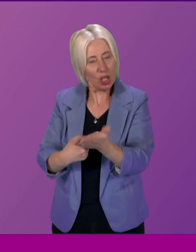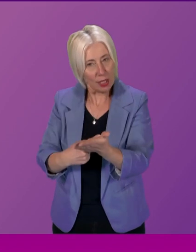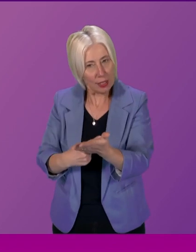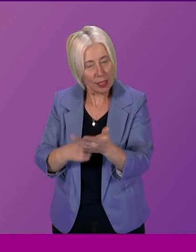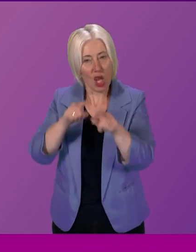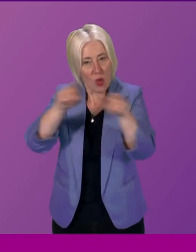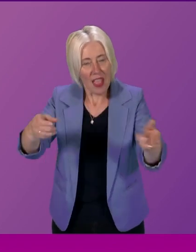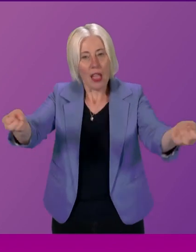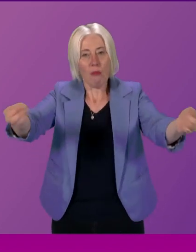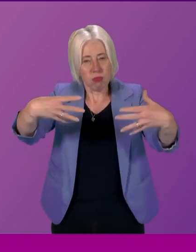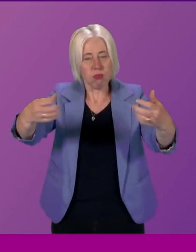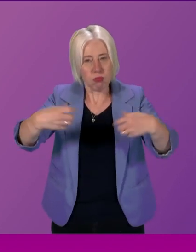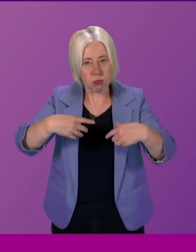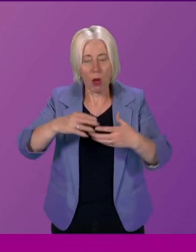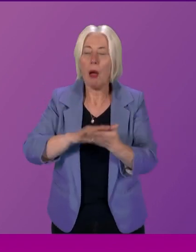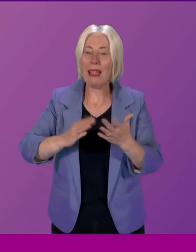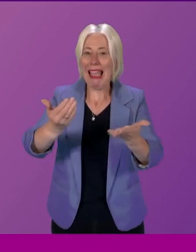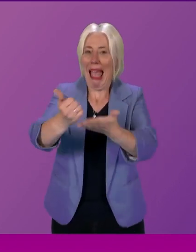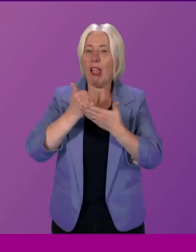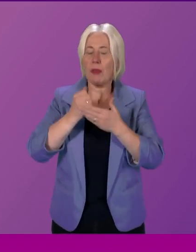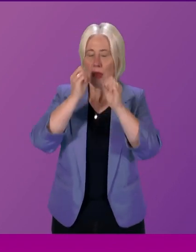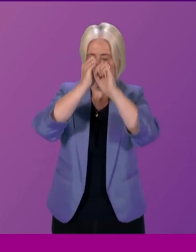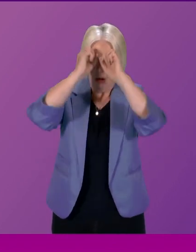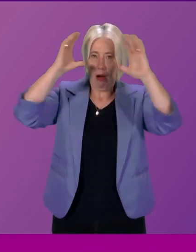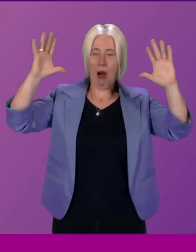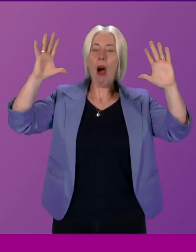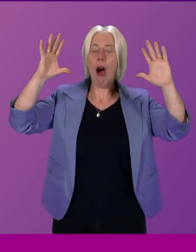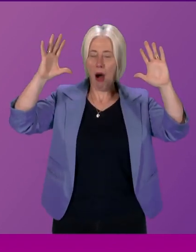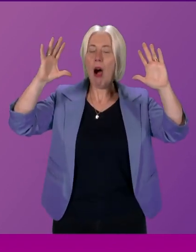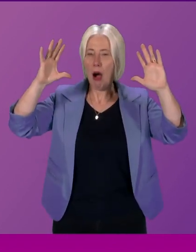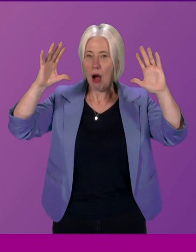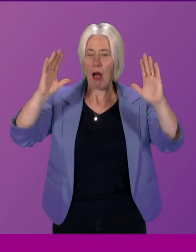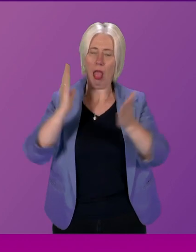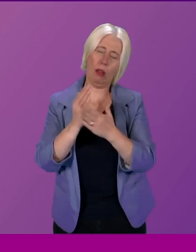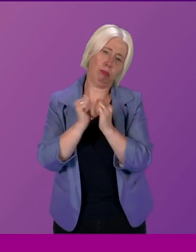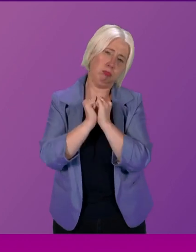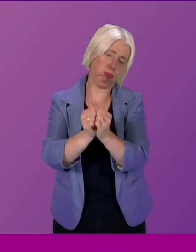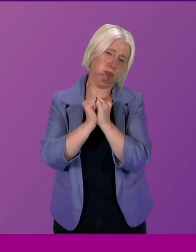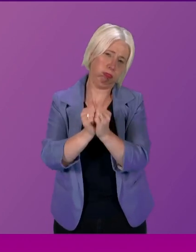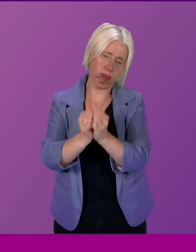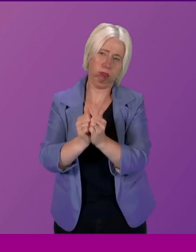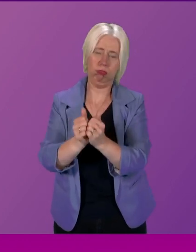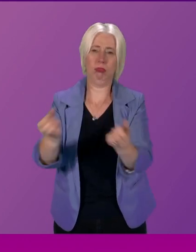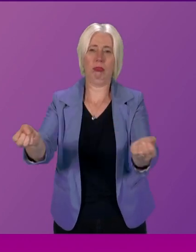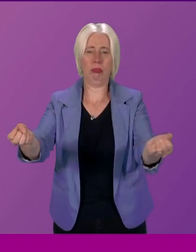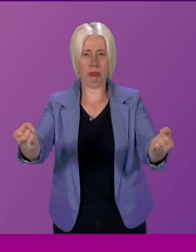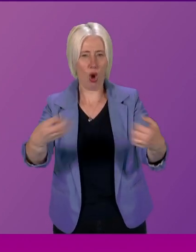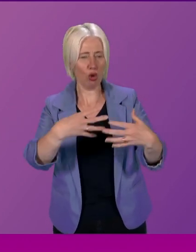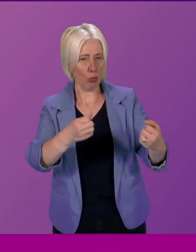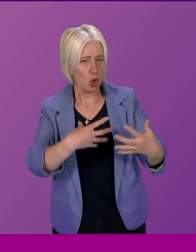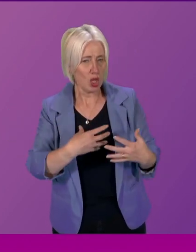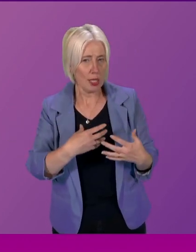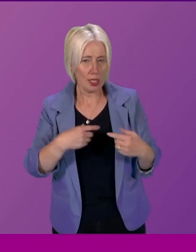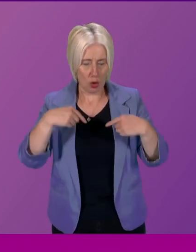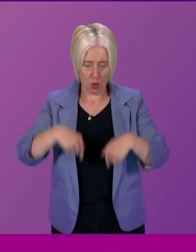we understand and look at things in the round now I do really value the contributions I do really value the contributions made